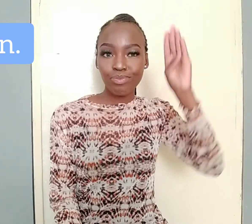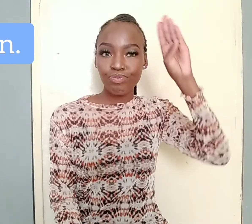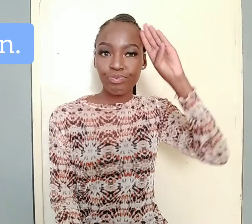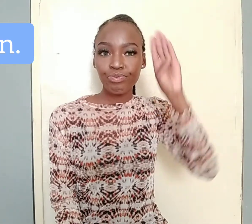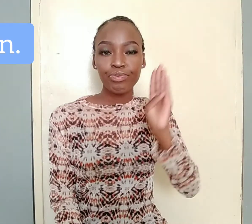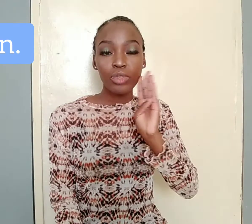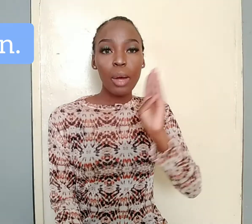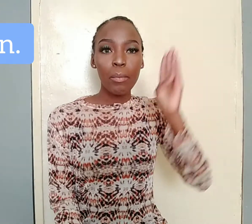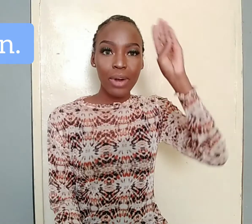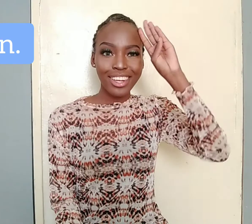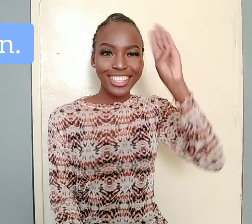brown.